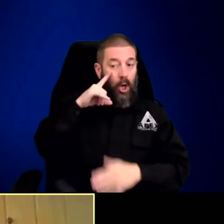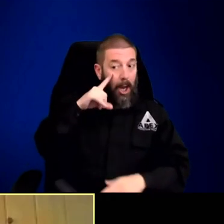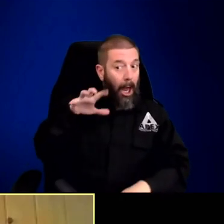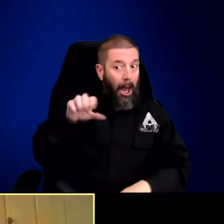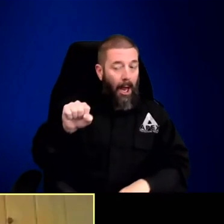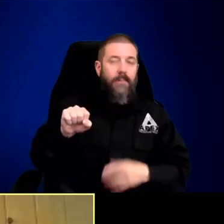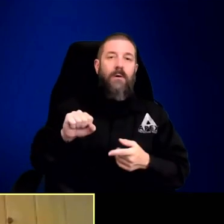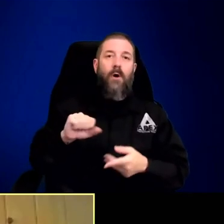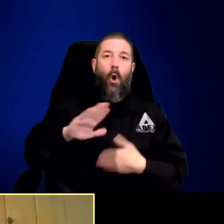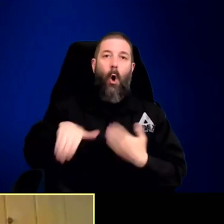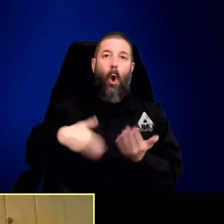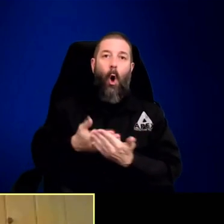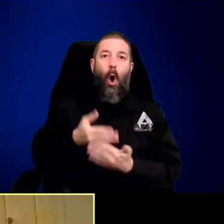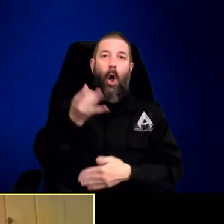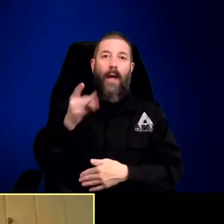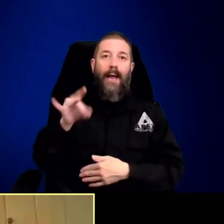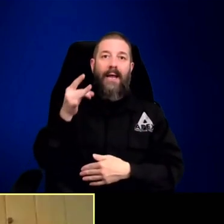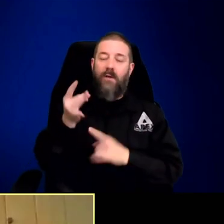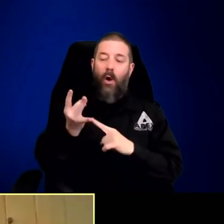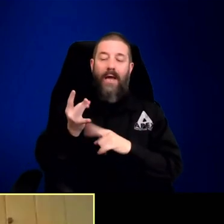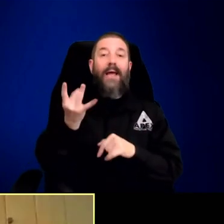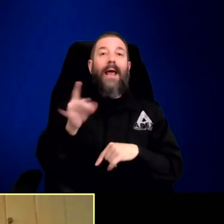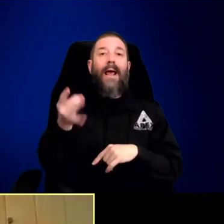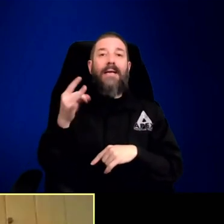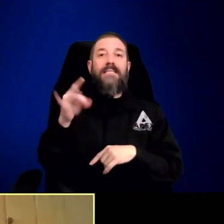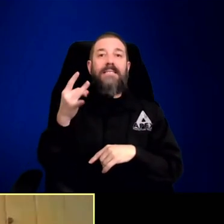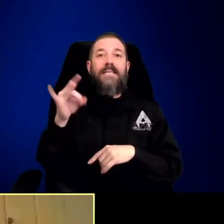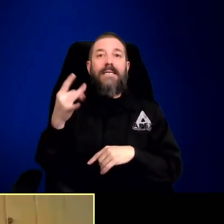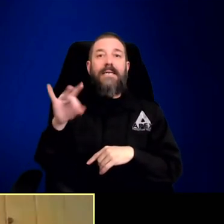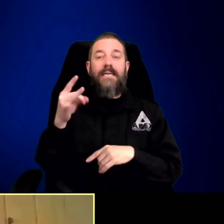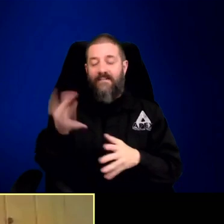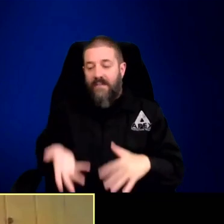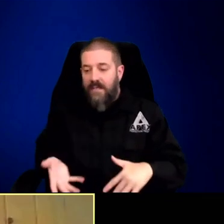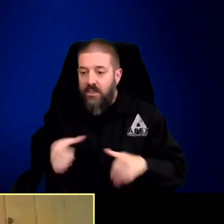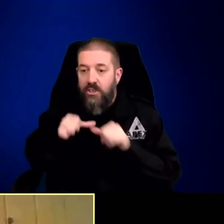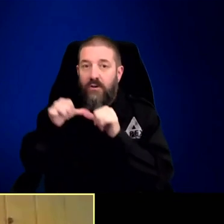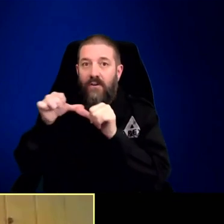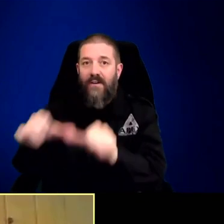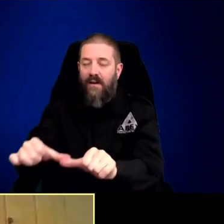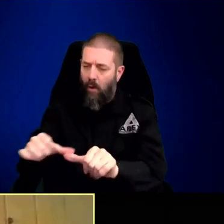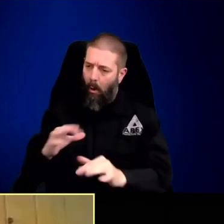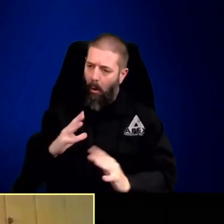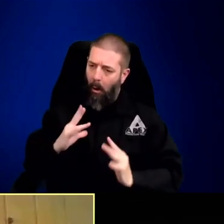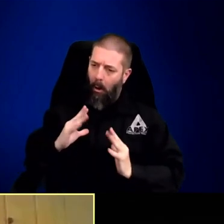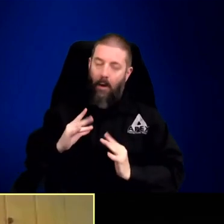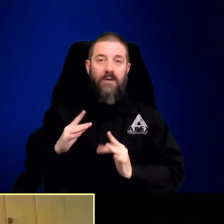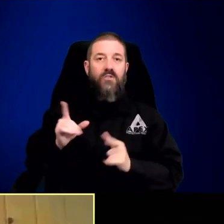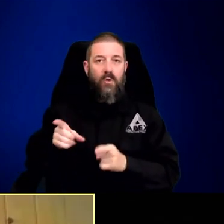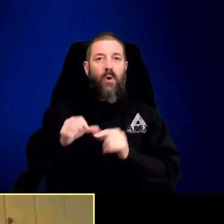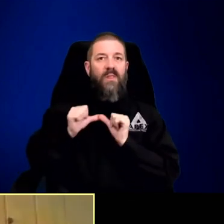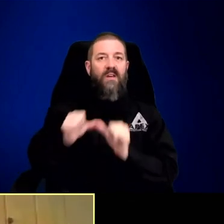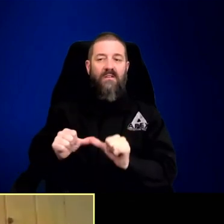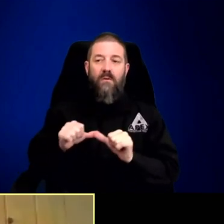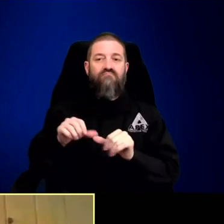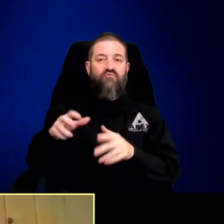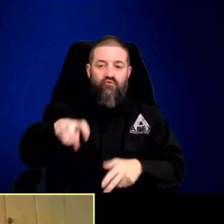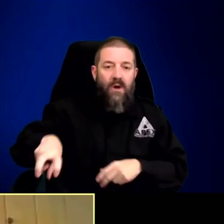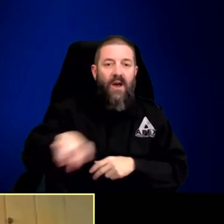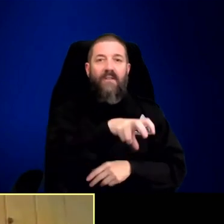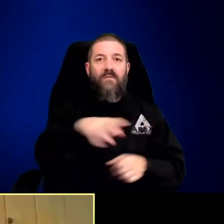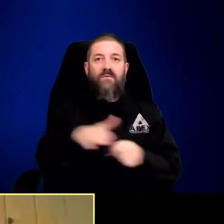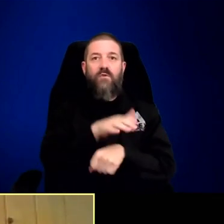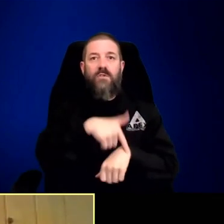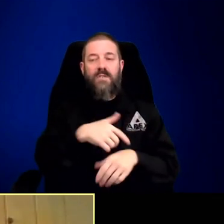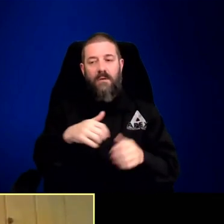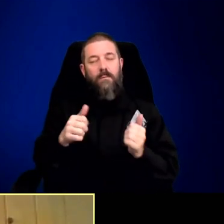den site. And the last time, and it was only a few days ago, we had a good view on